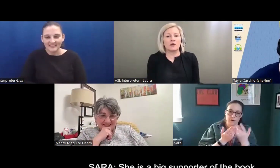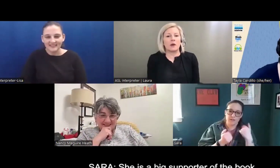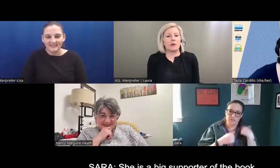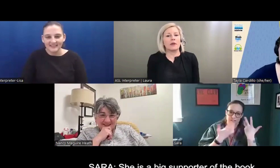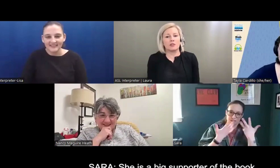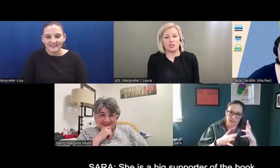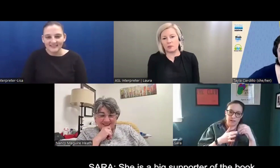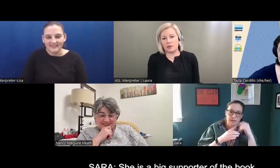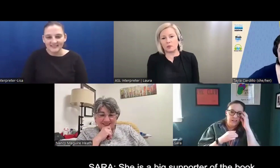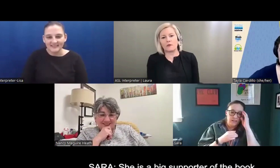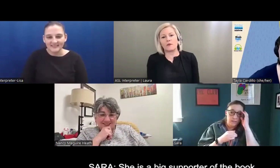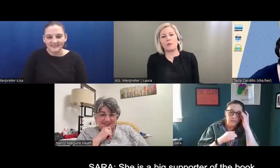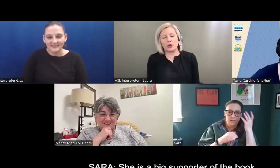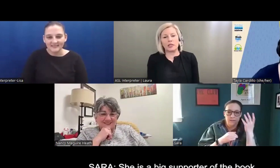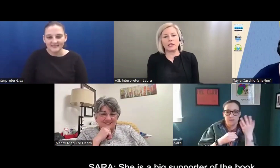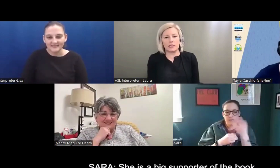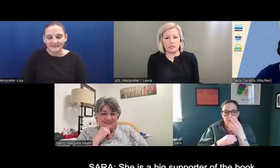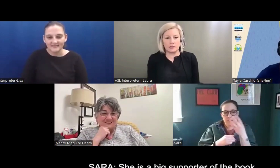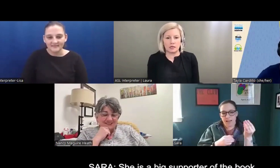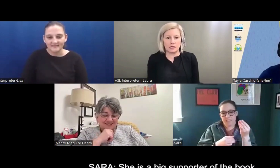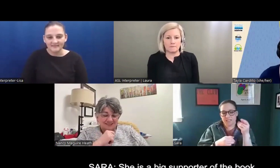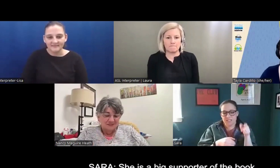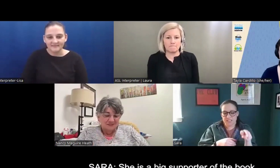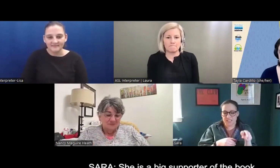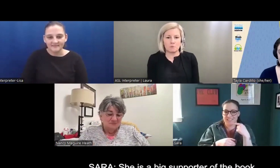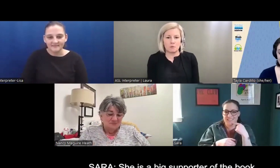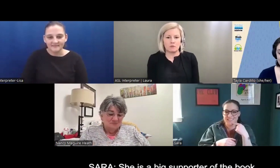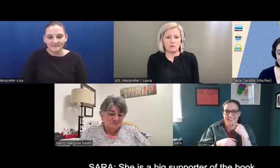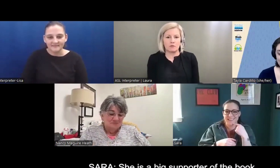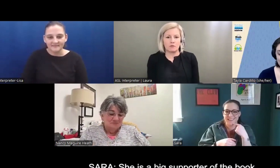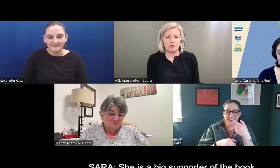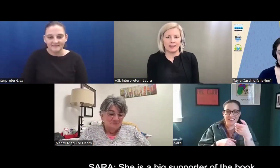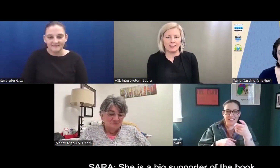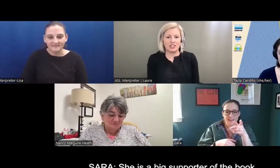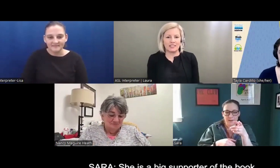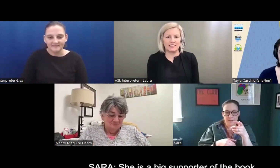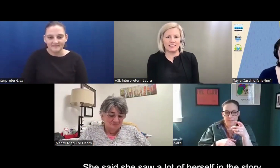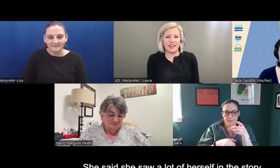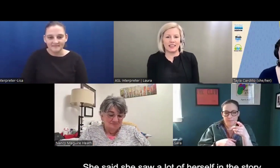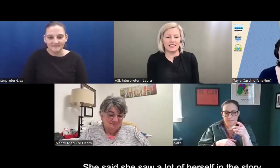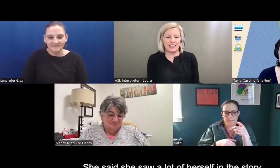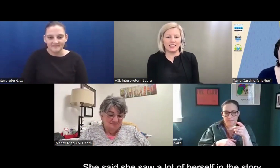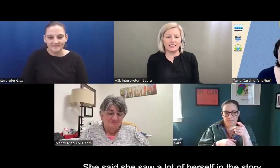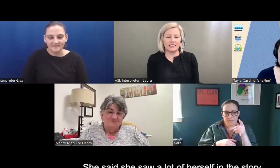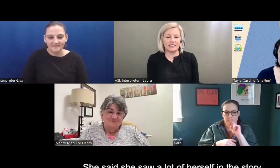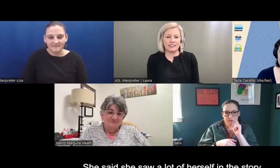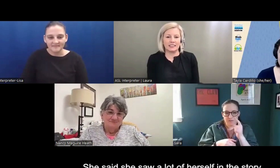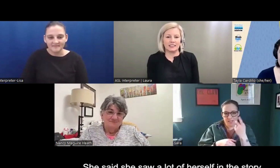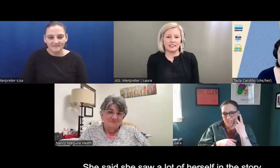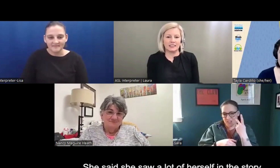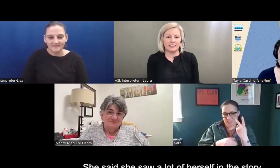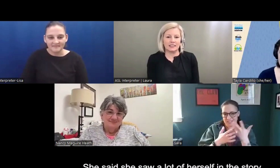So I'm a big, she's a big supporter of the book. And, um, and she said, uh,